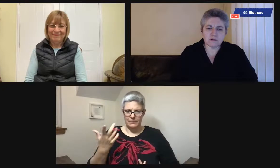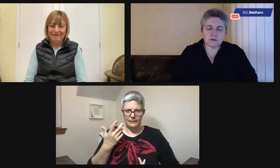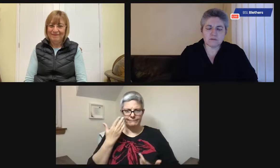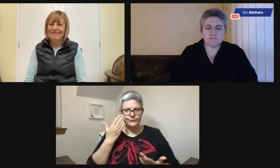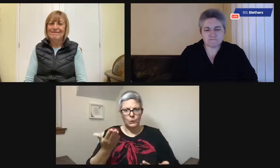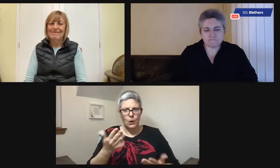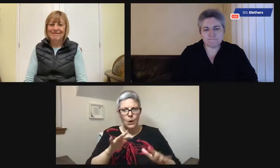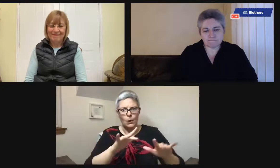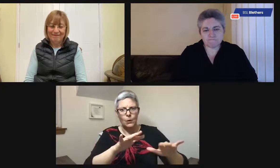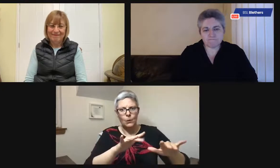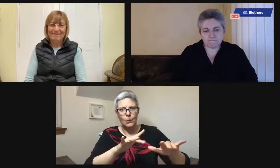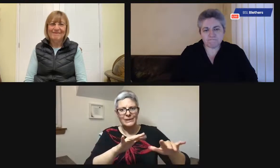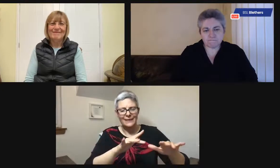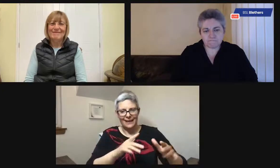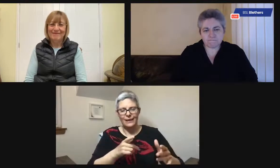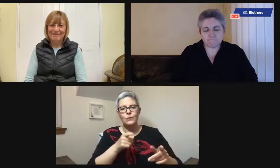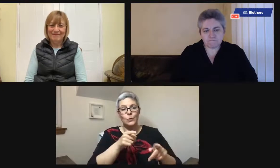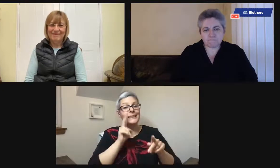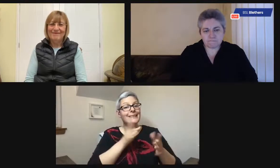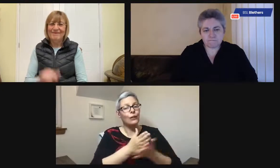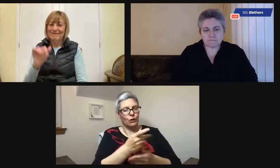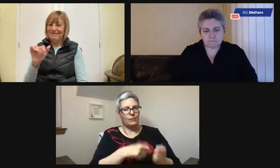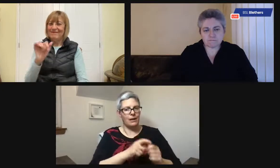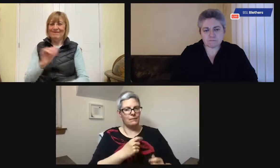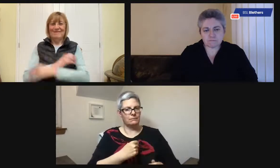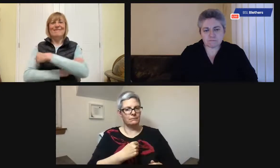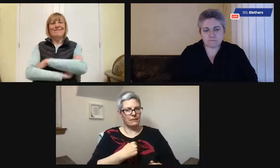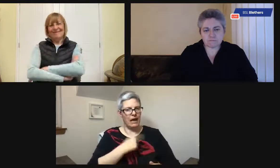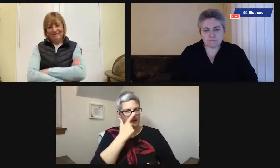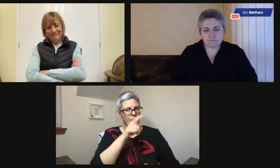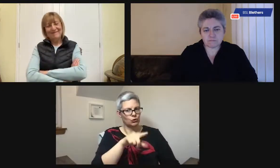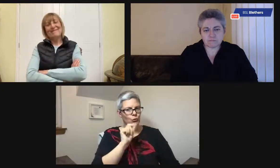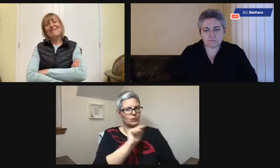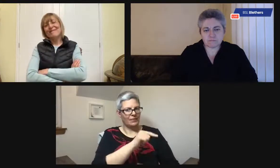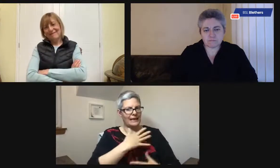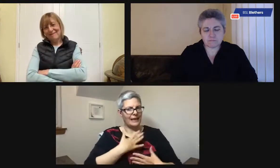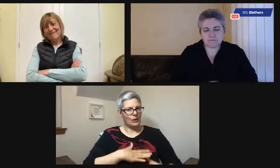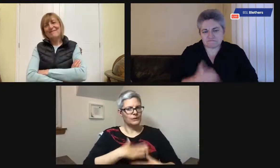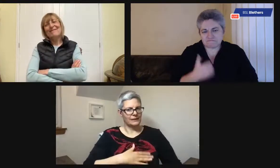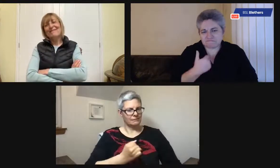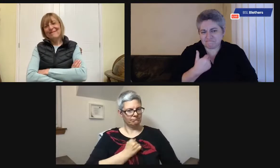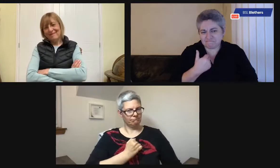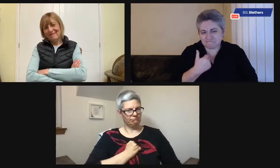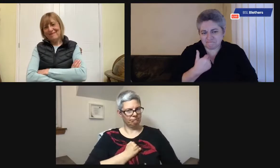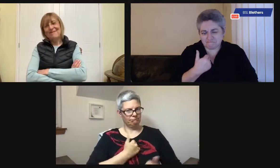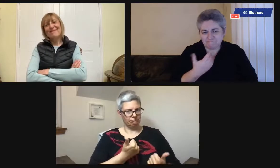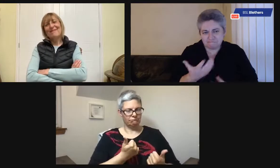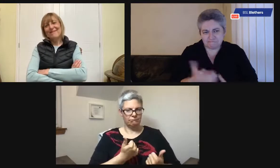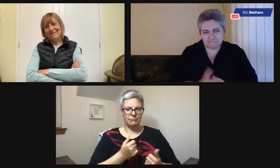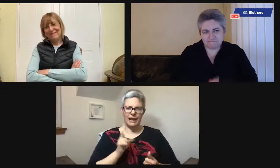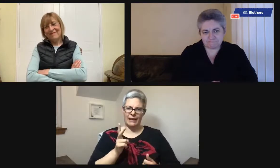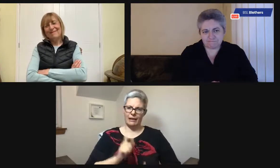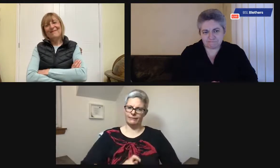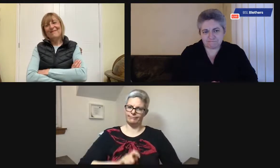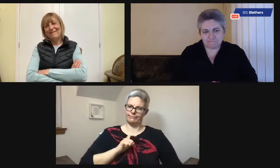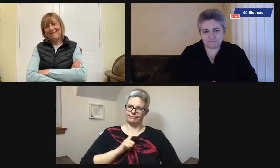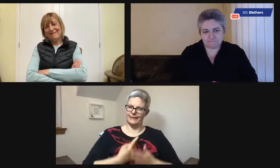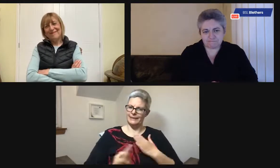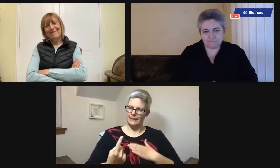shirt. Wear Whereas the deaf person with dementia might want to choose for themselves. If they know what's there, they can choose their own